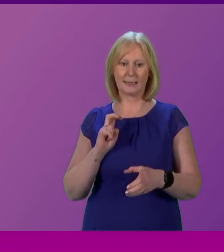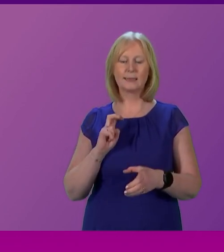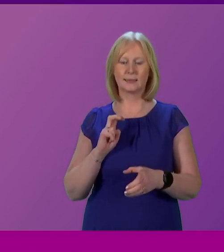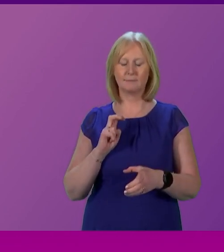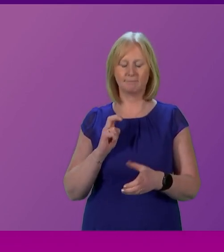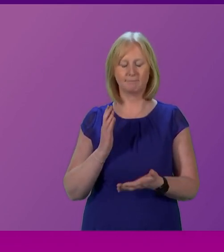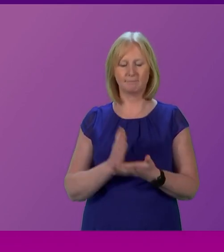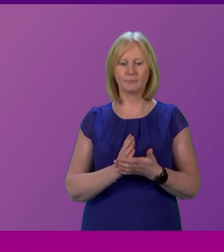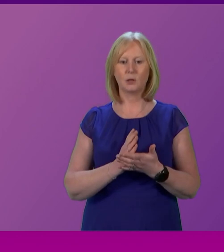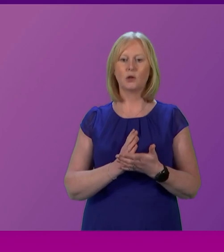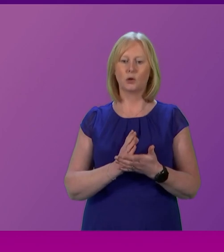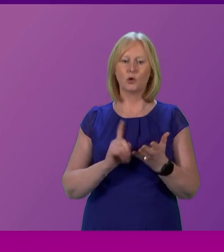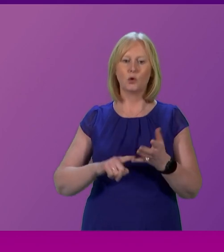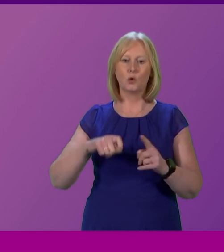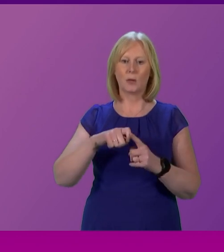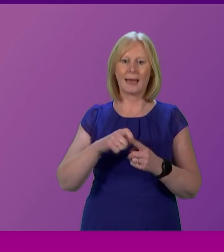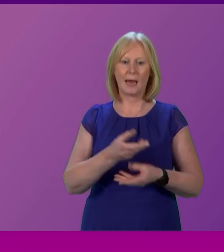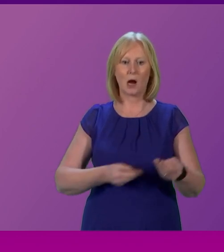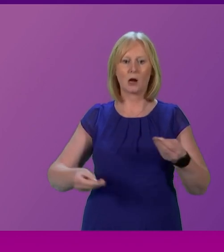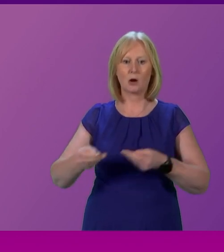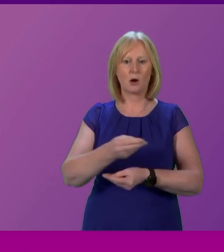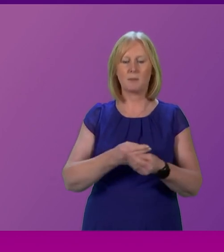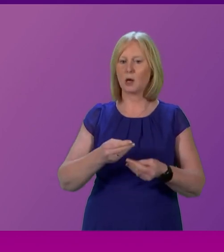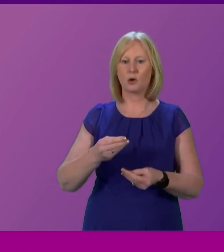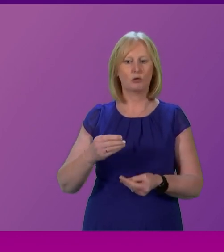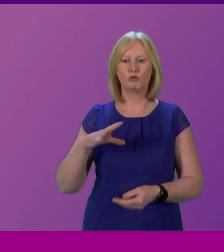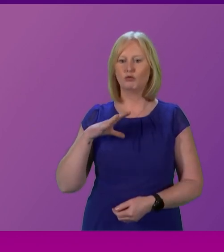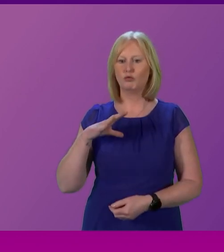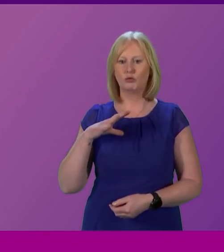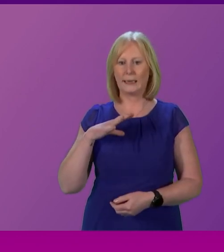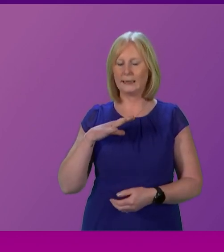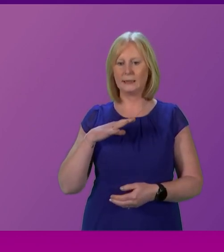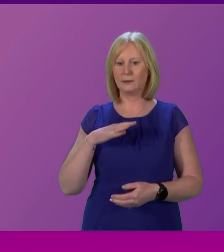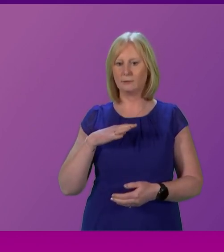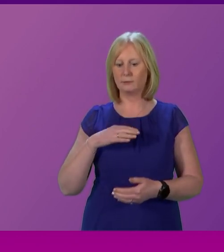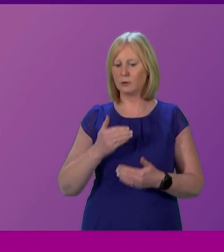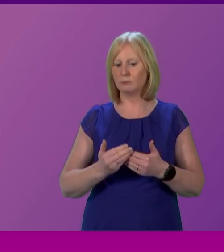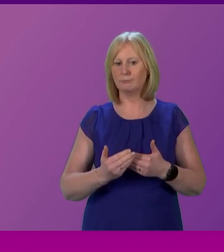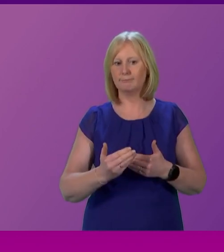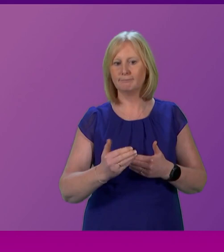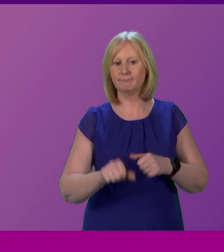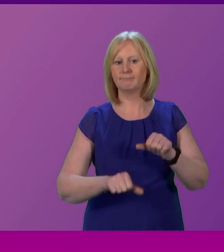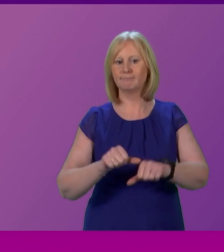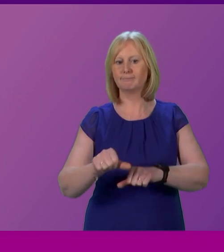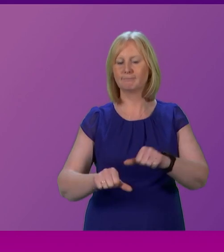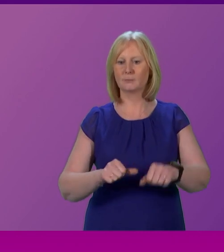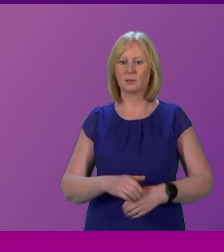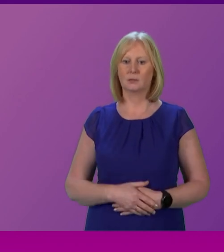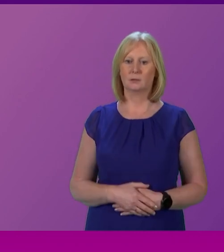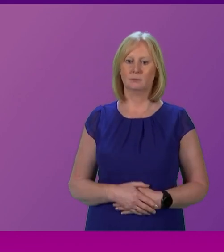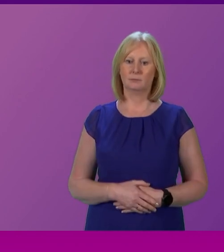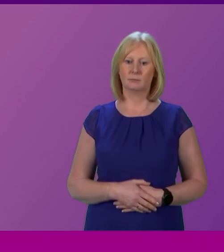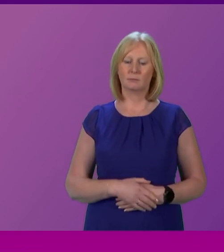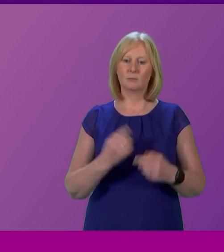left the UK economy utterly unprepared to weather this storm. European countries comparable to